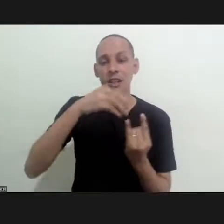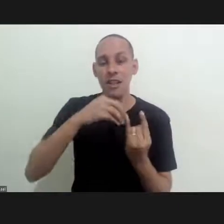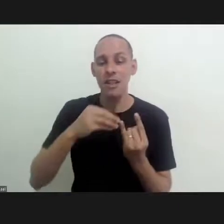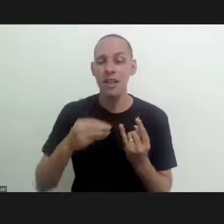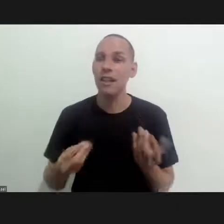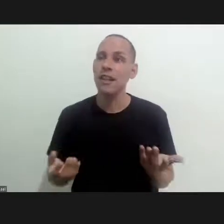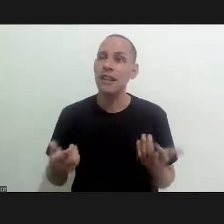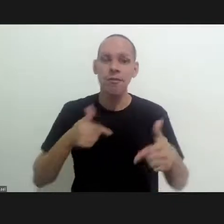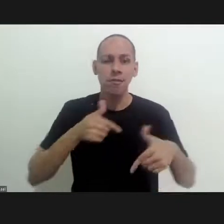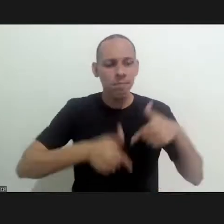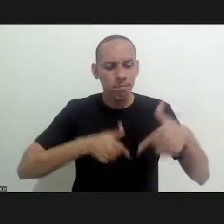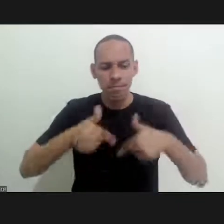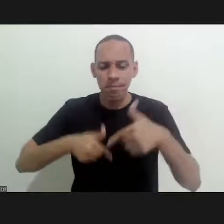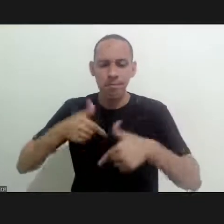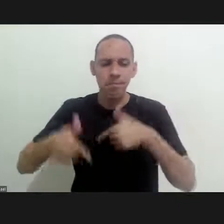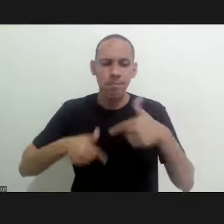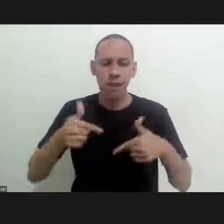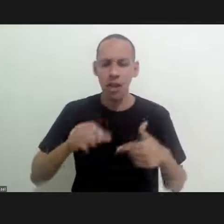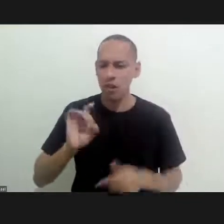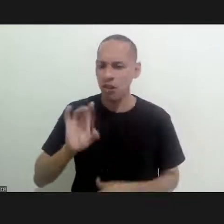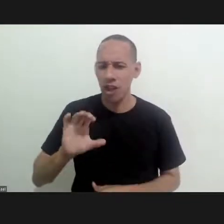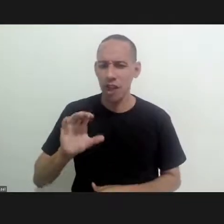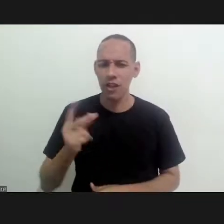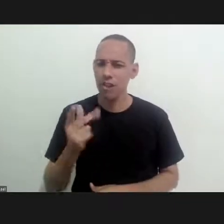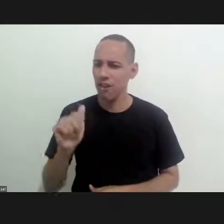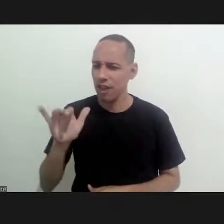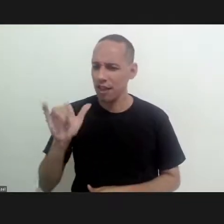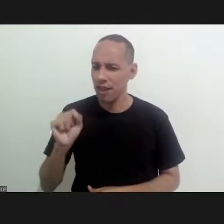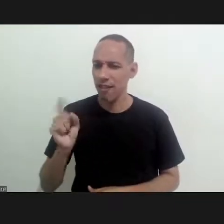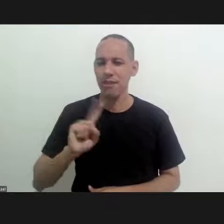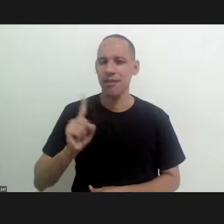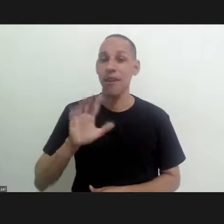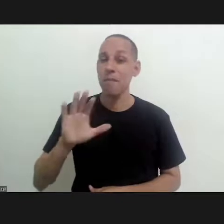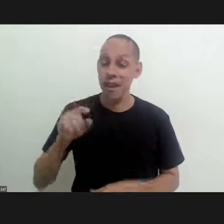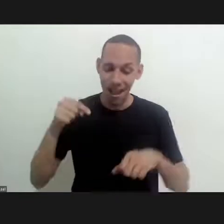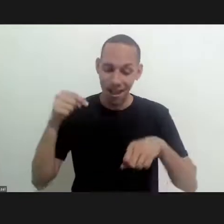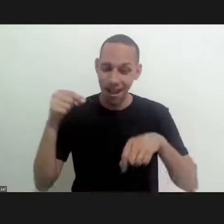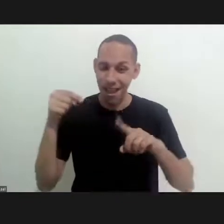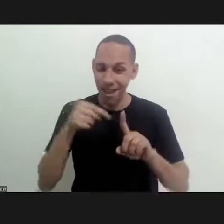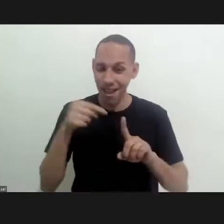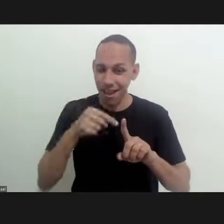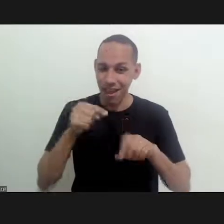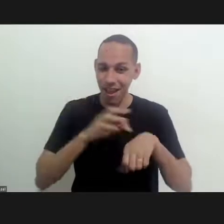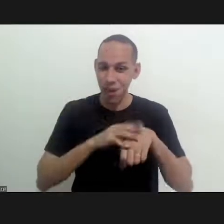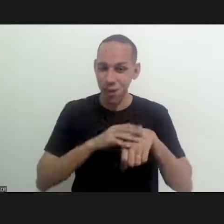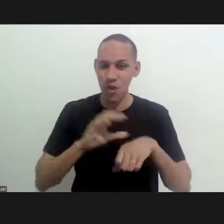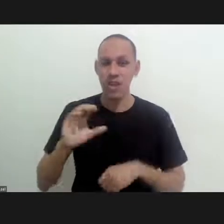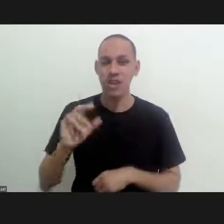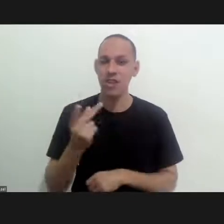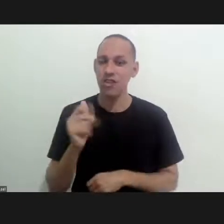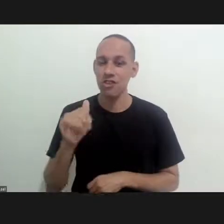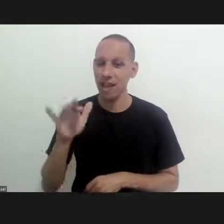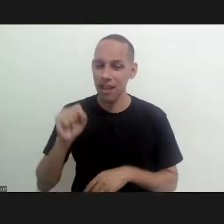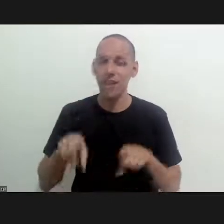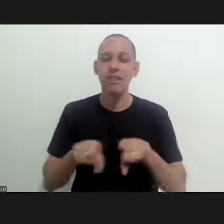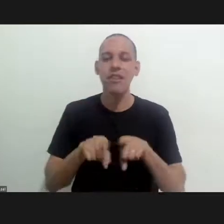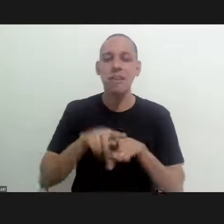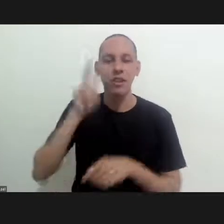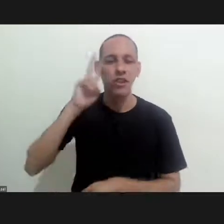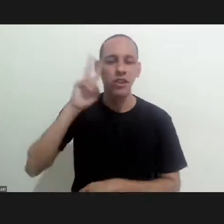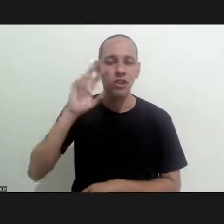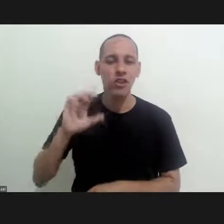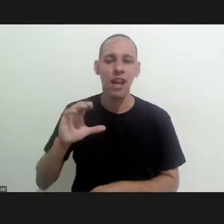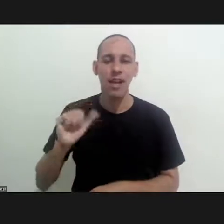Institute works with topics which go way beyond Chagas. But Chagas disease and Carlos Chagas